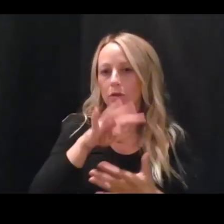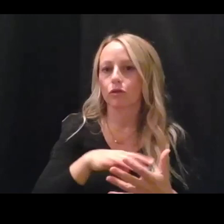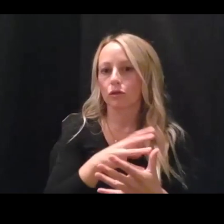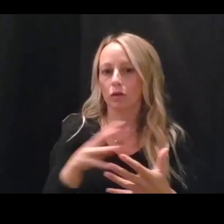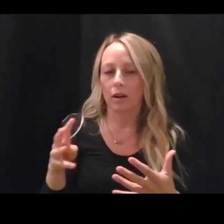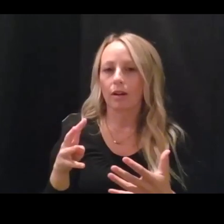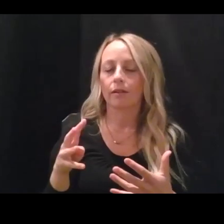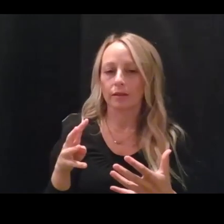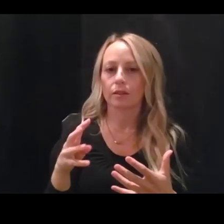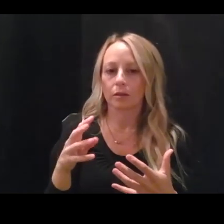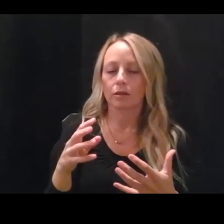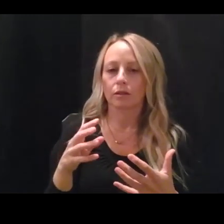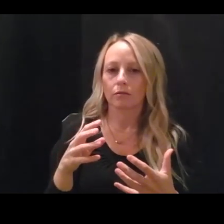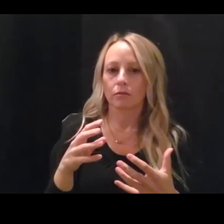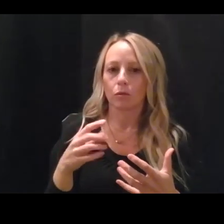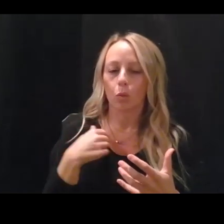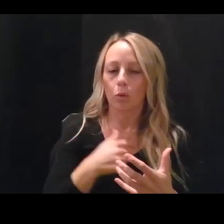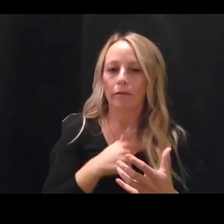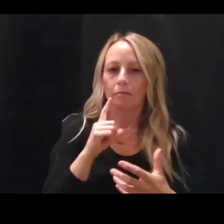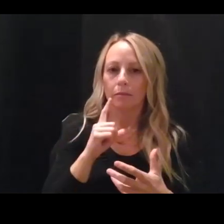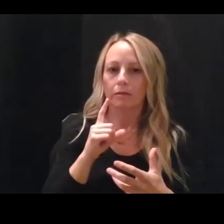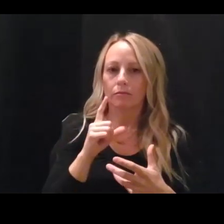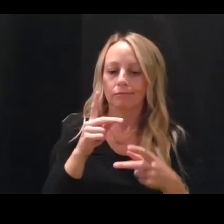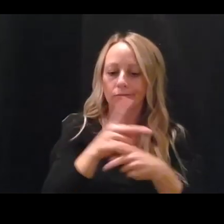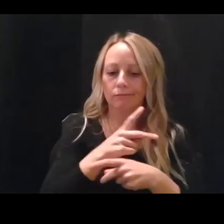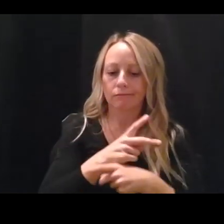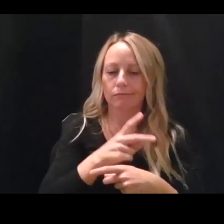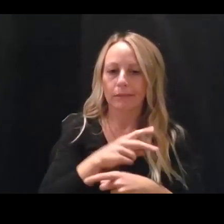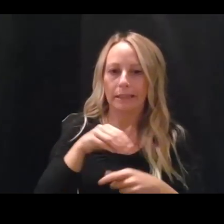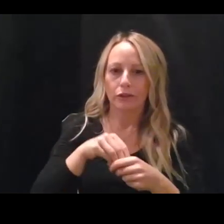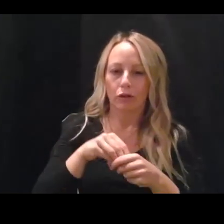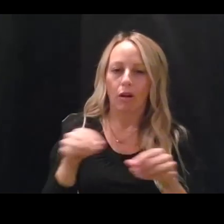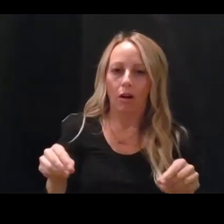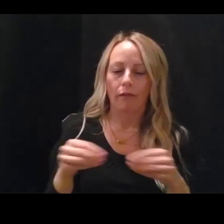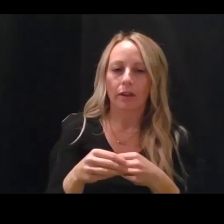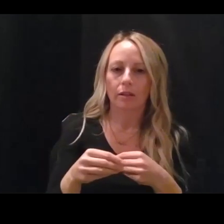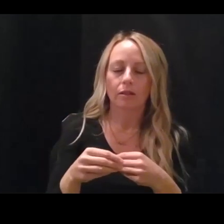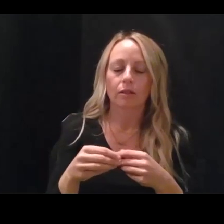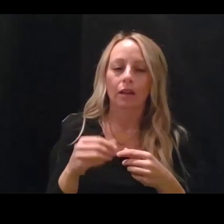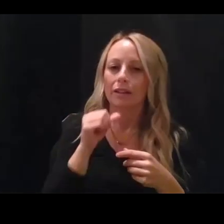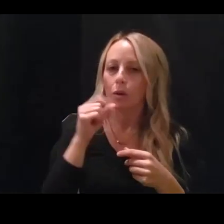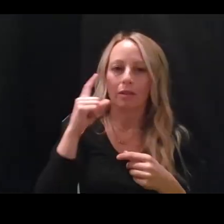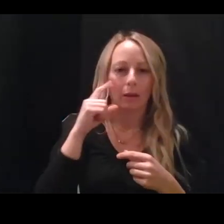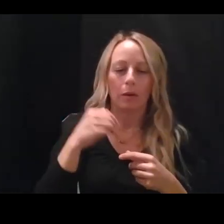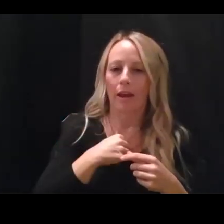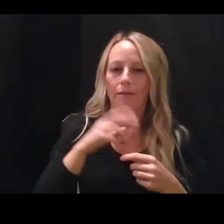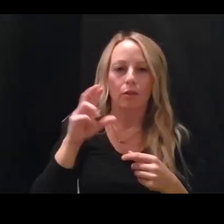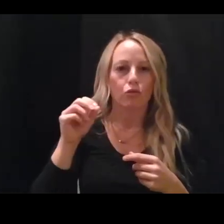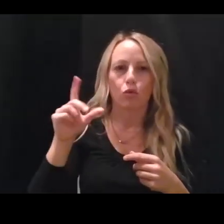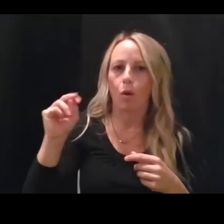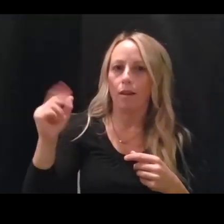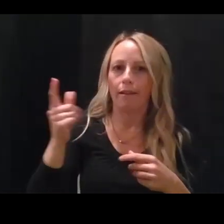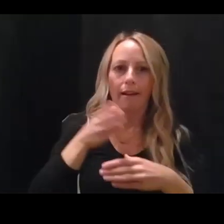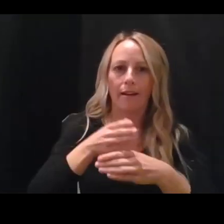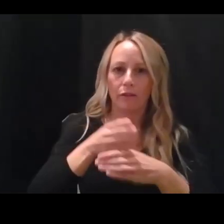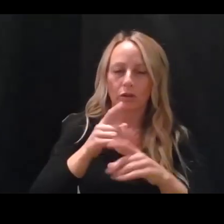internally and we could share them. I don't believe they have the rolling average, but they are much the same. And then our